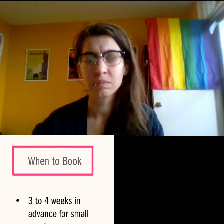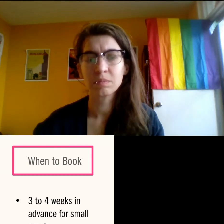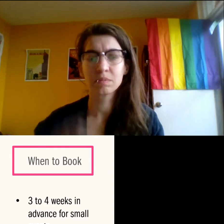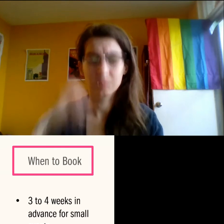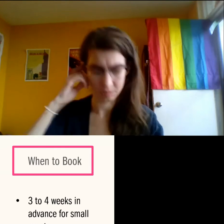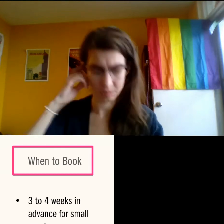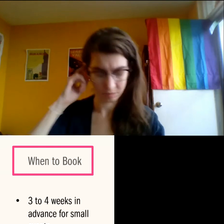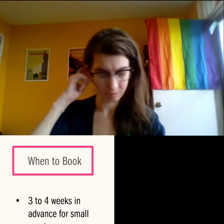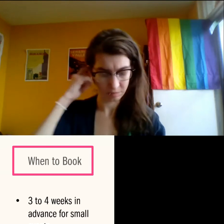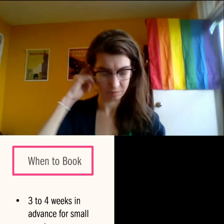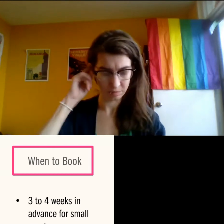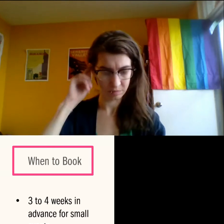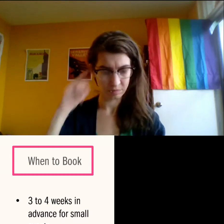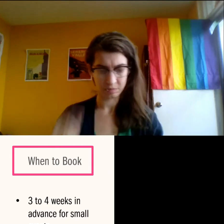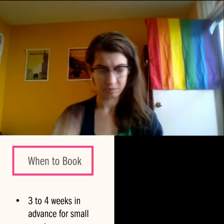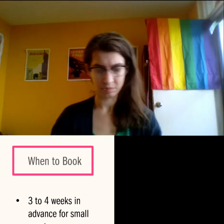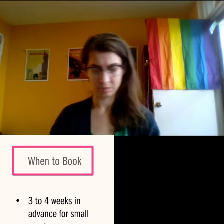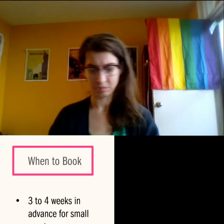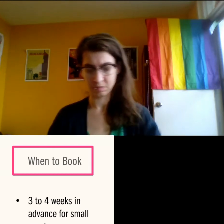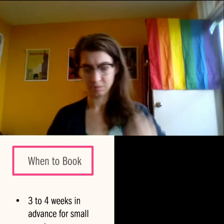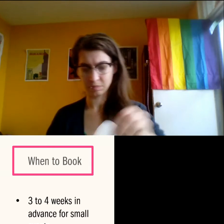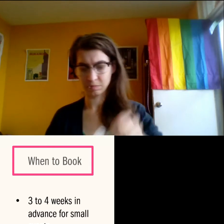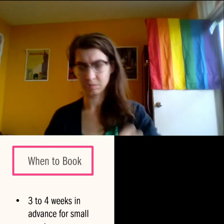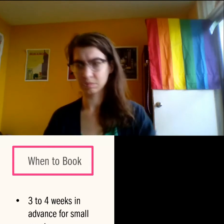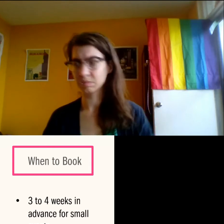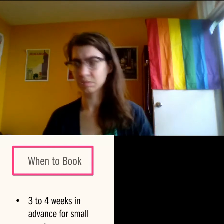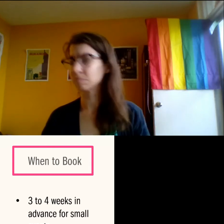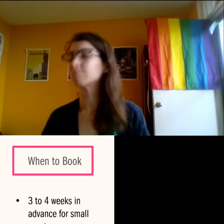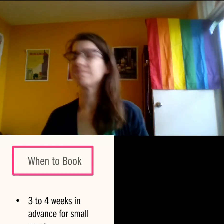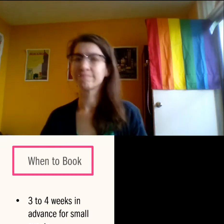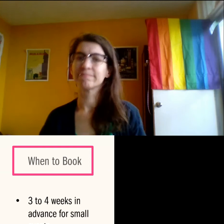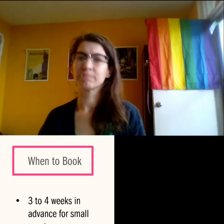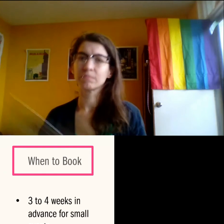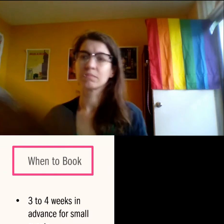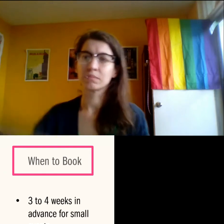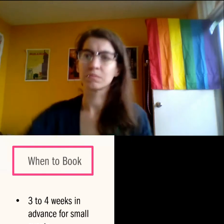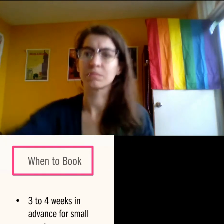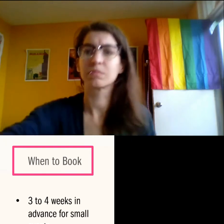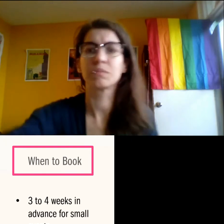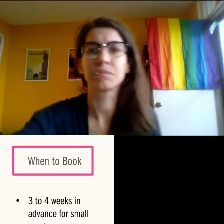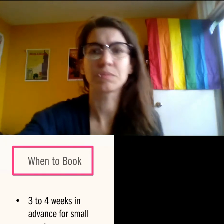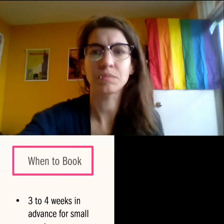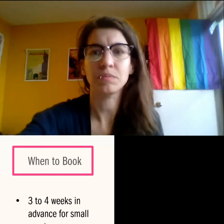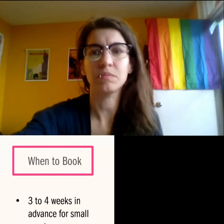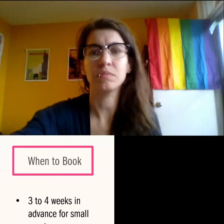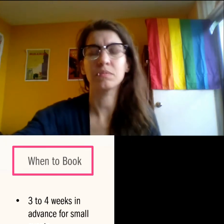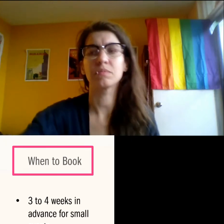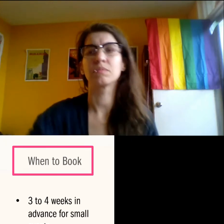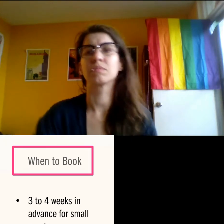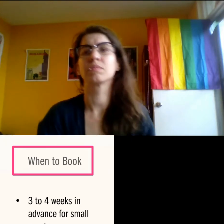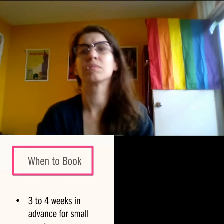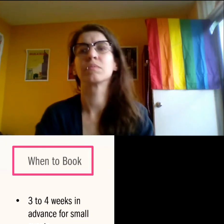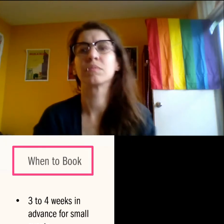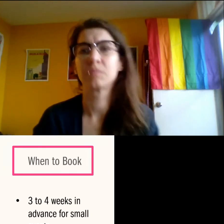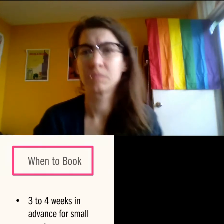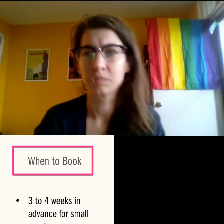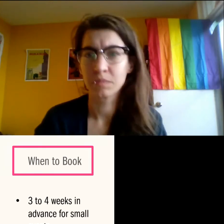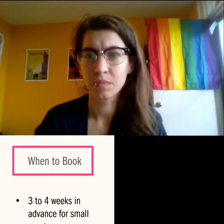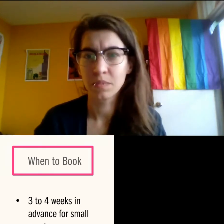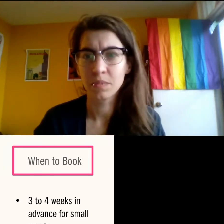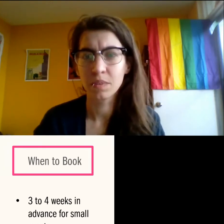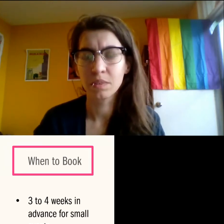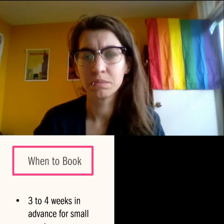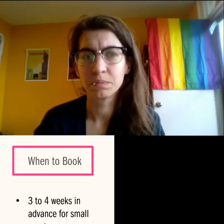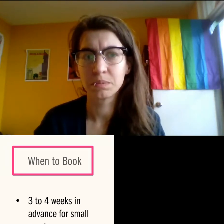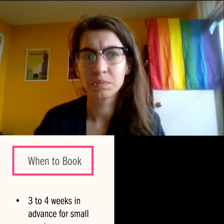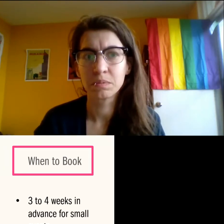because there wasn't a foundational budget set aside. Um, and so I think also really like when you are